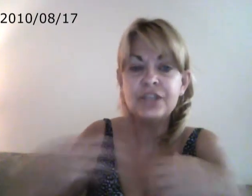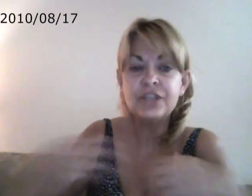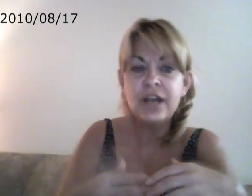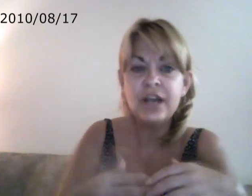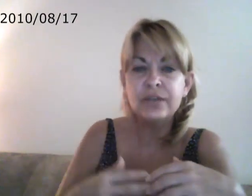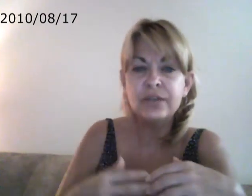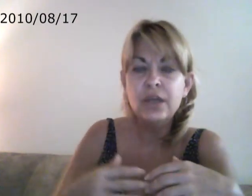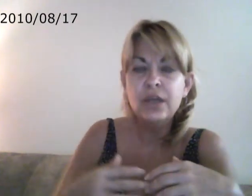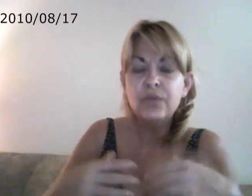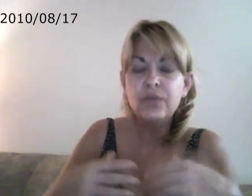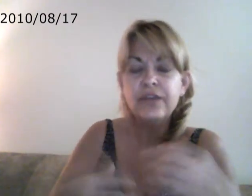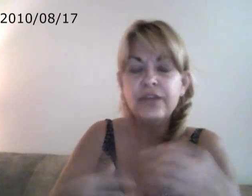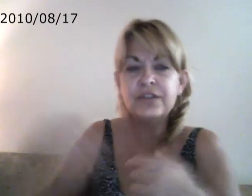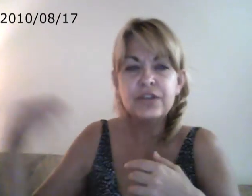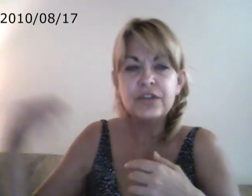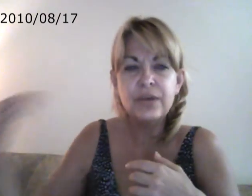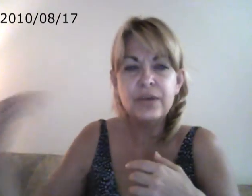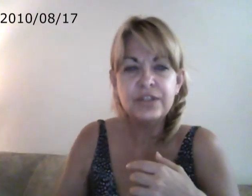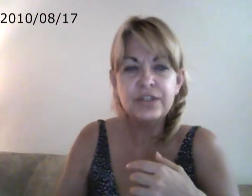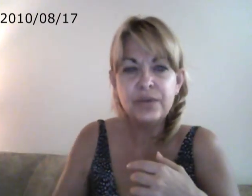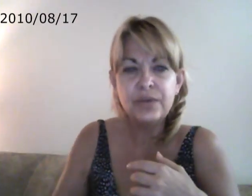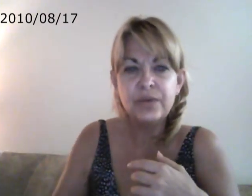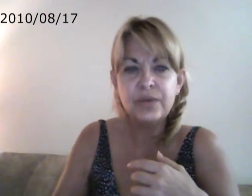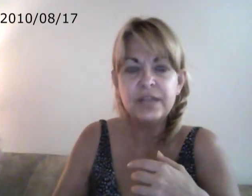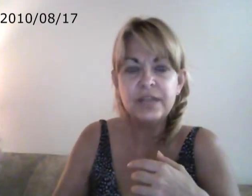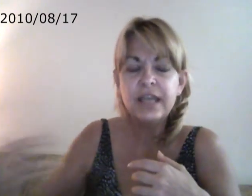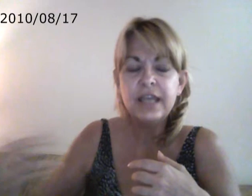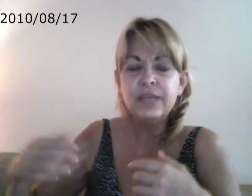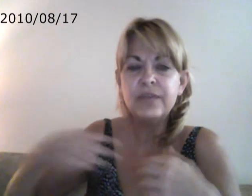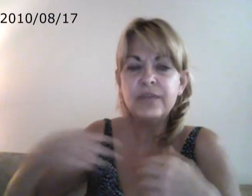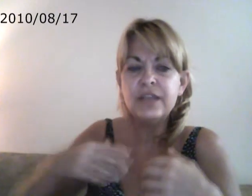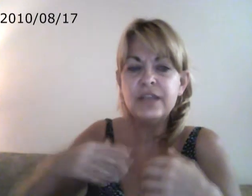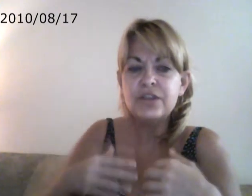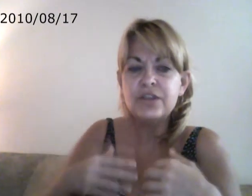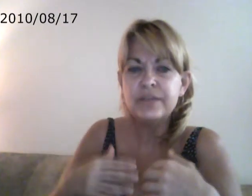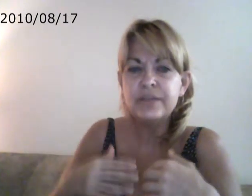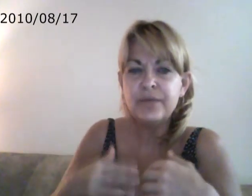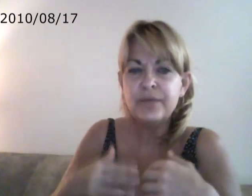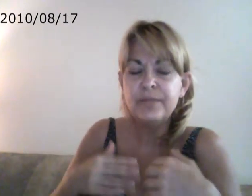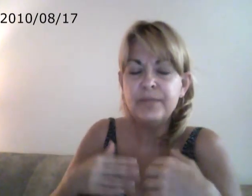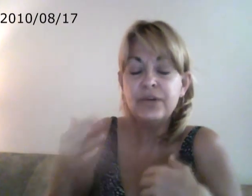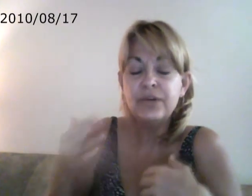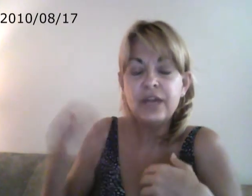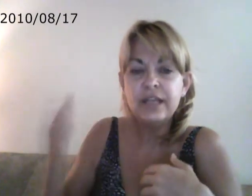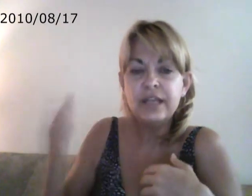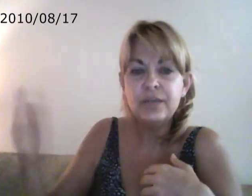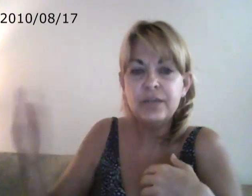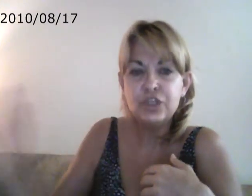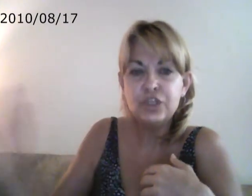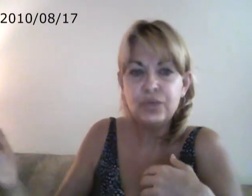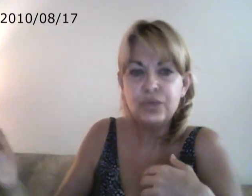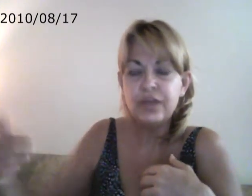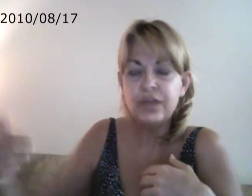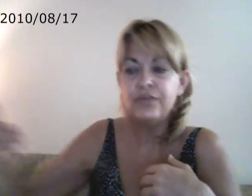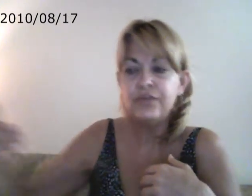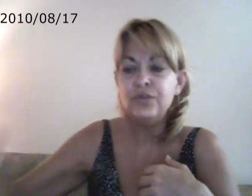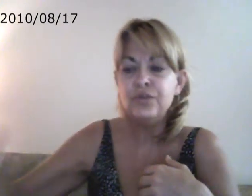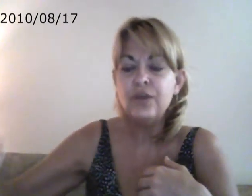child will then start to go into your world. He will then start to mirror and image you that if you are